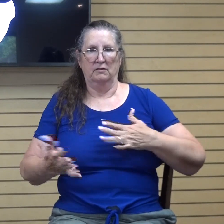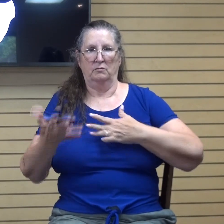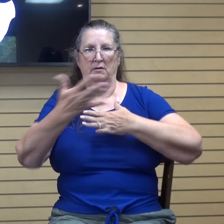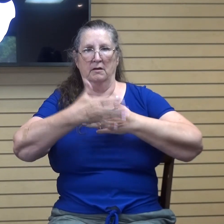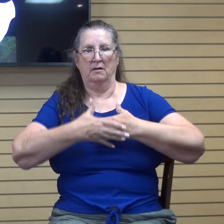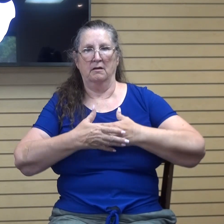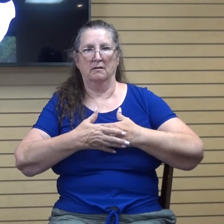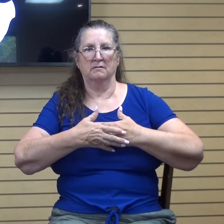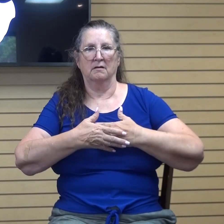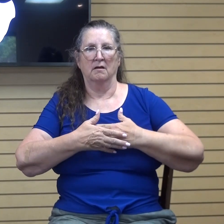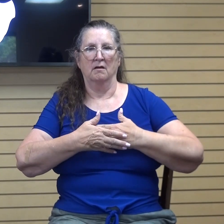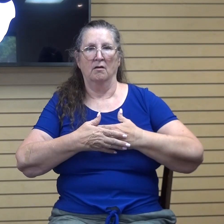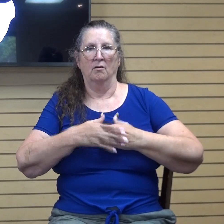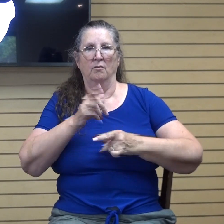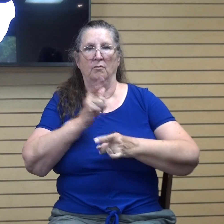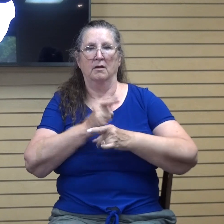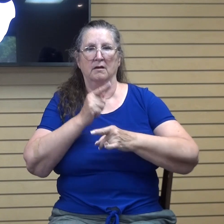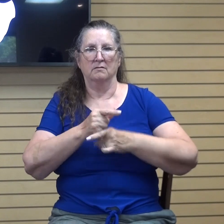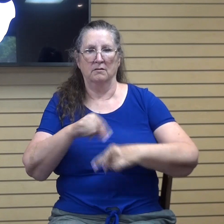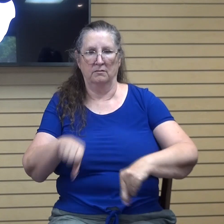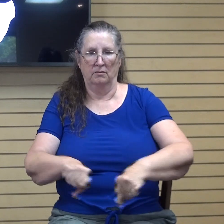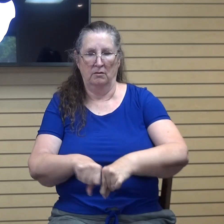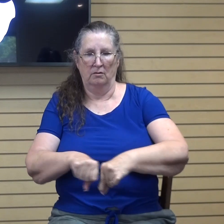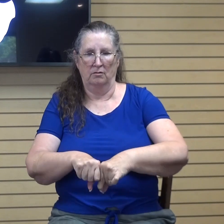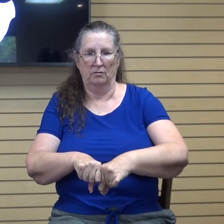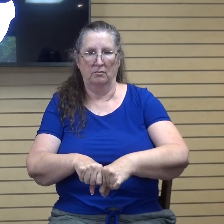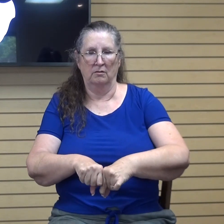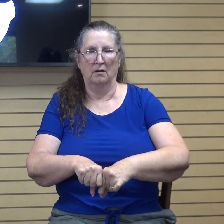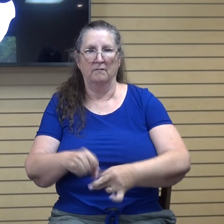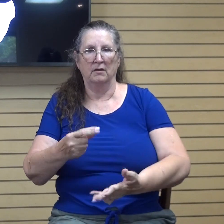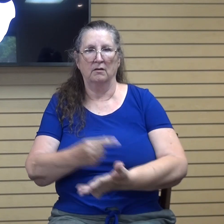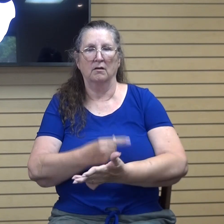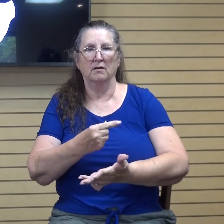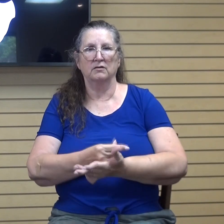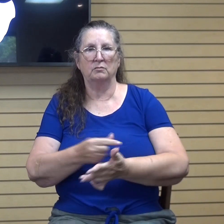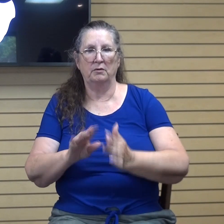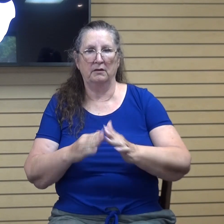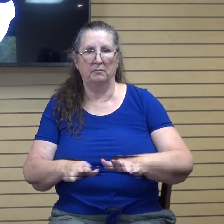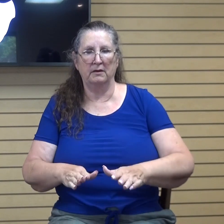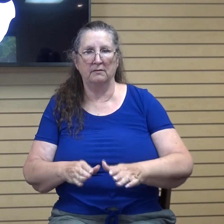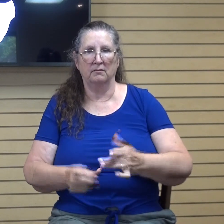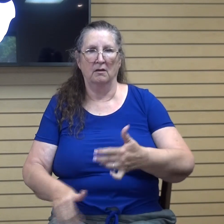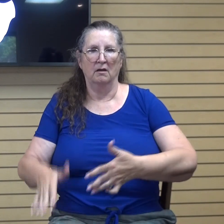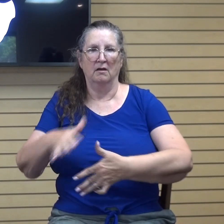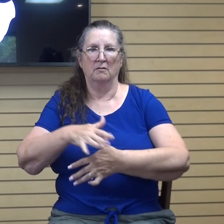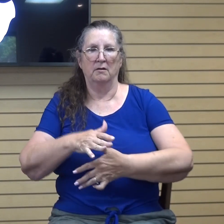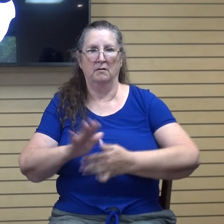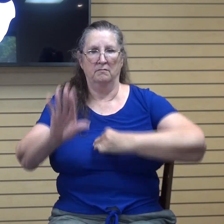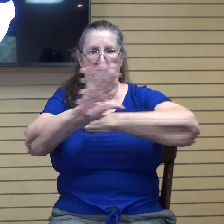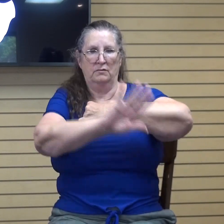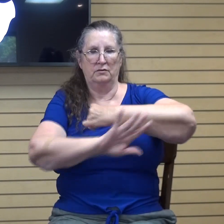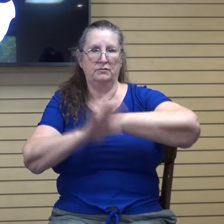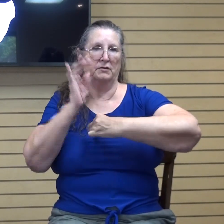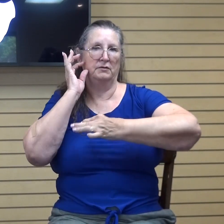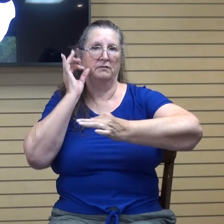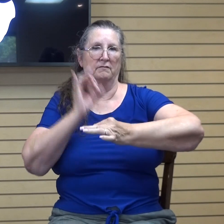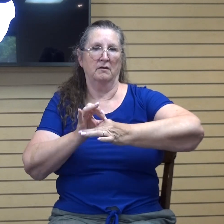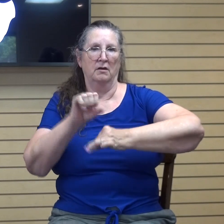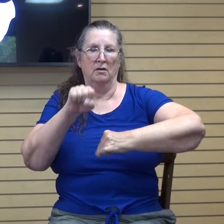having shot your feet with the preparation of the gospel of peace. Above all, take the shield of faith with which you are able to quench